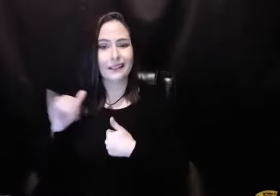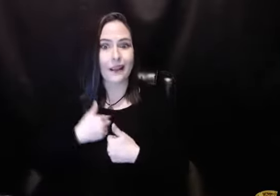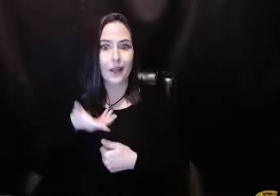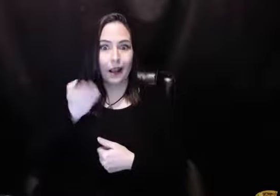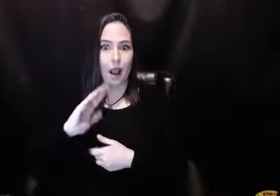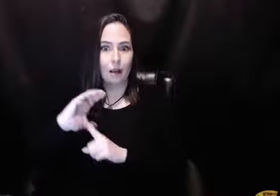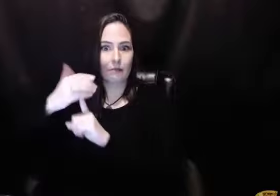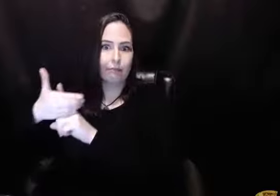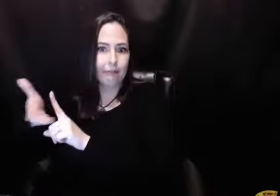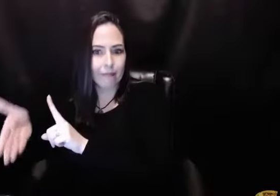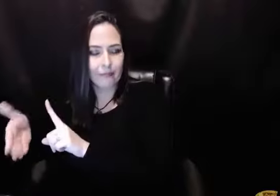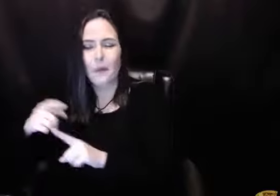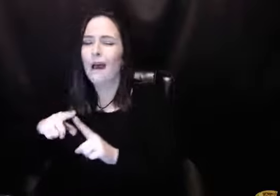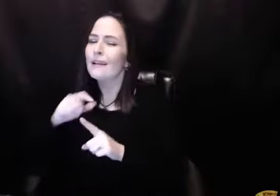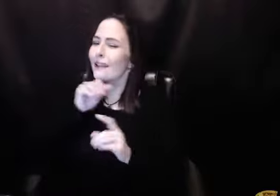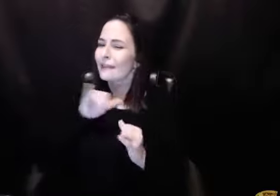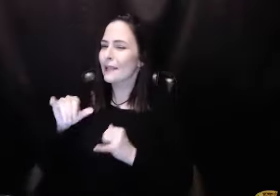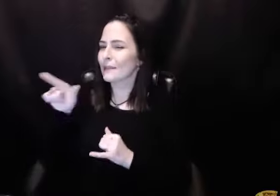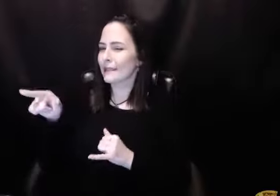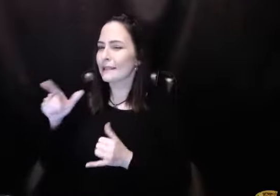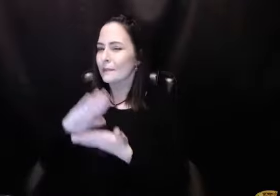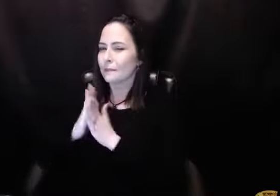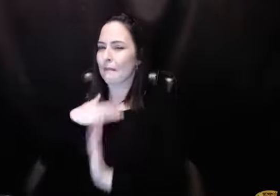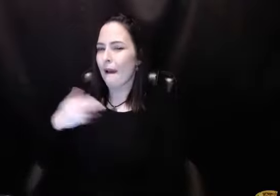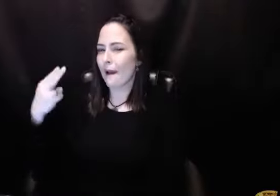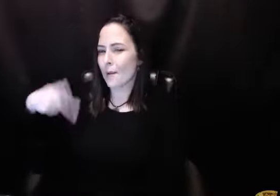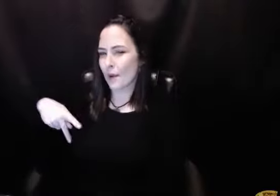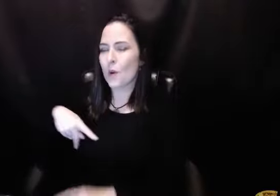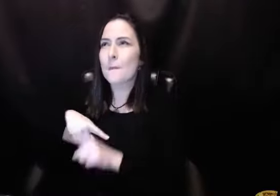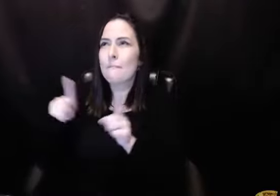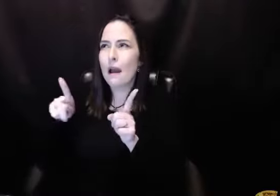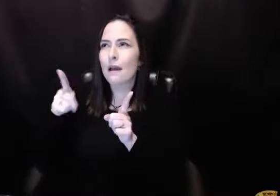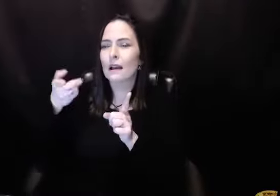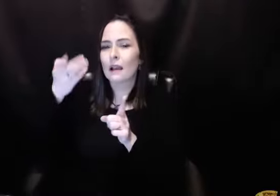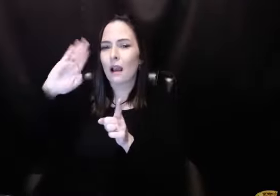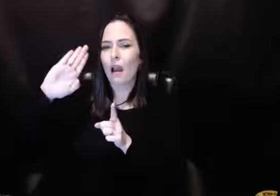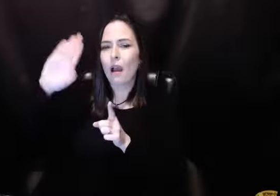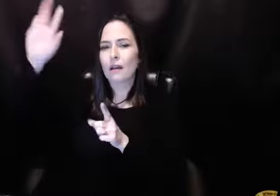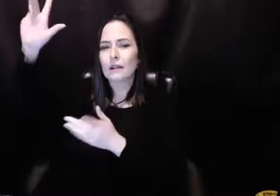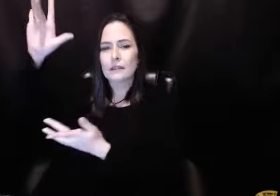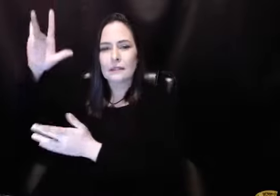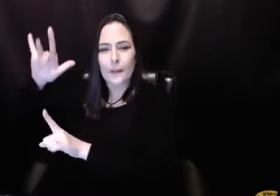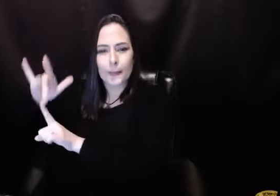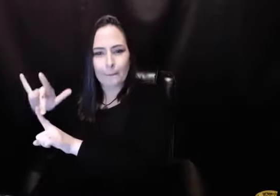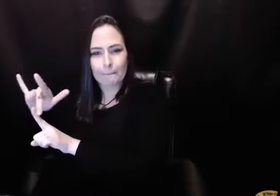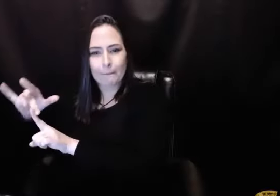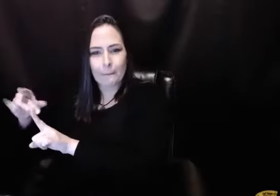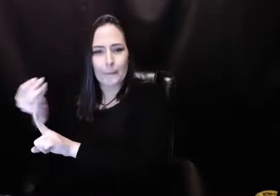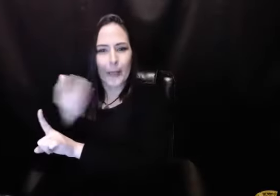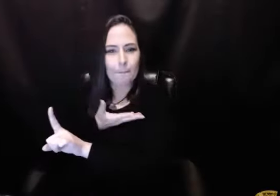.D. is sometimes like having God with skin on, and this is not the same as allowing him to be my higher power. It's allowing God to speak and